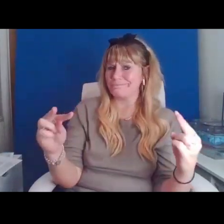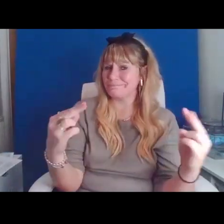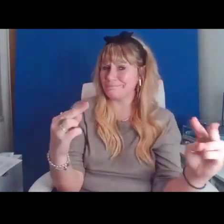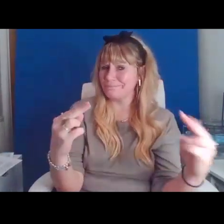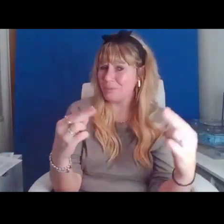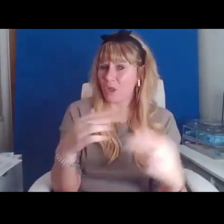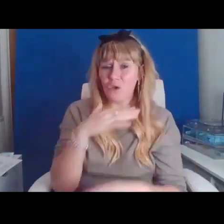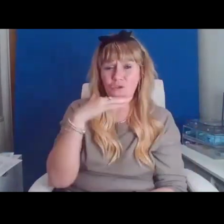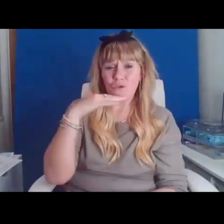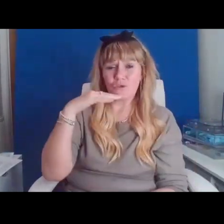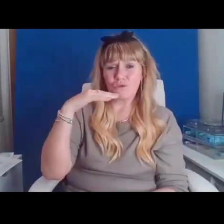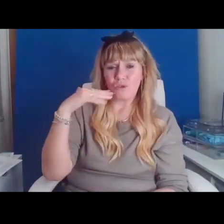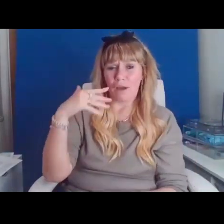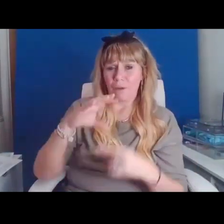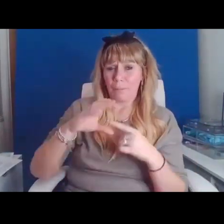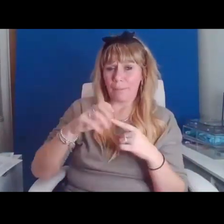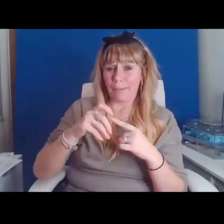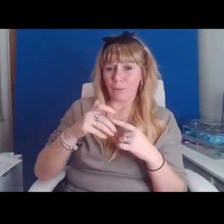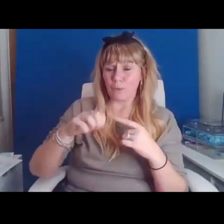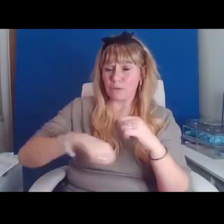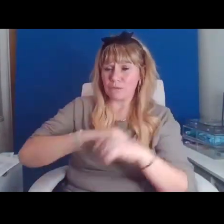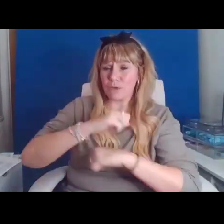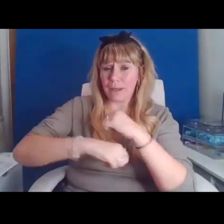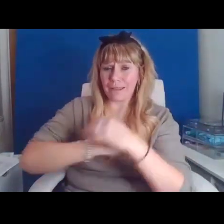pebbles tumbled to brightness.